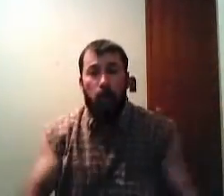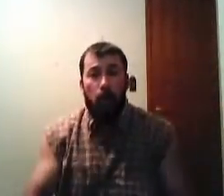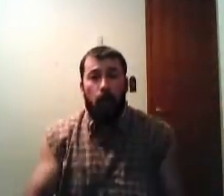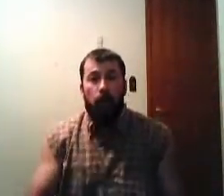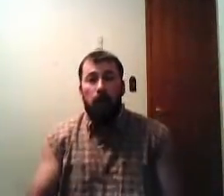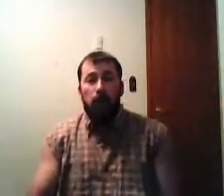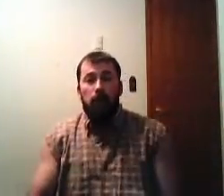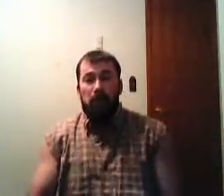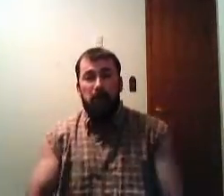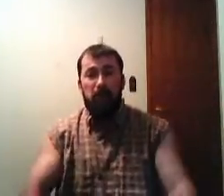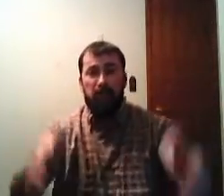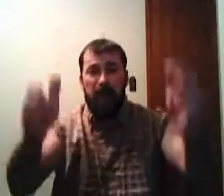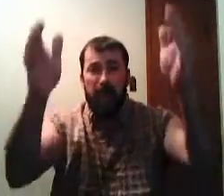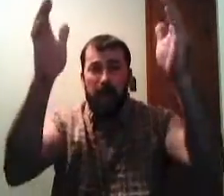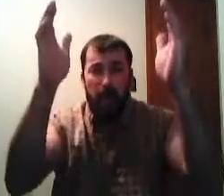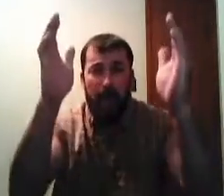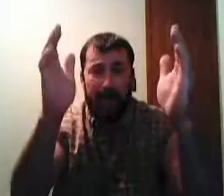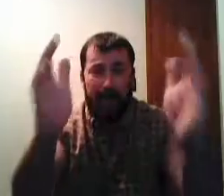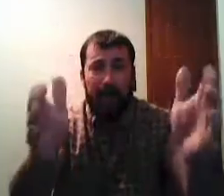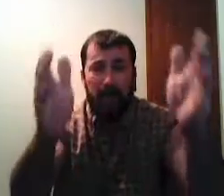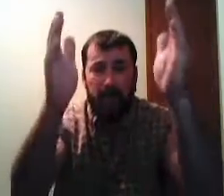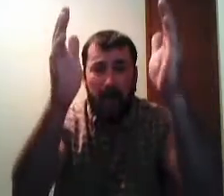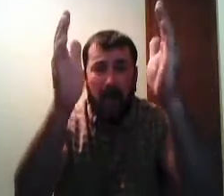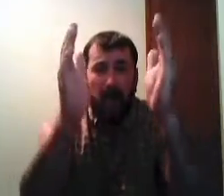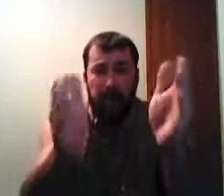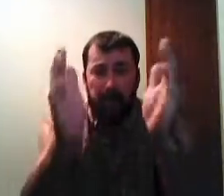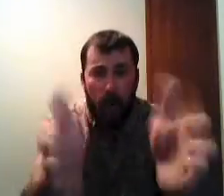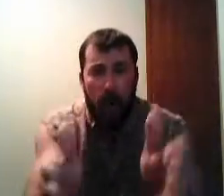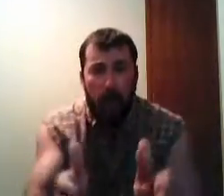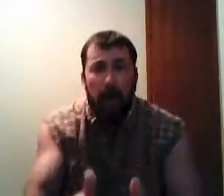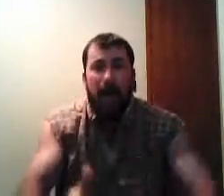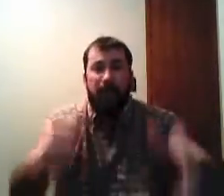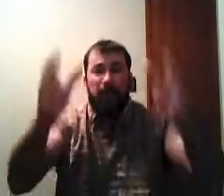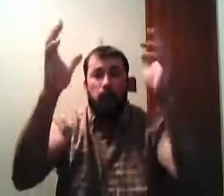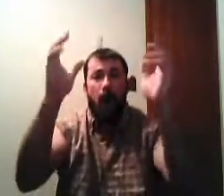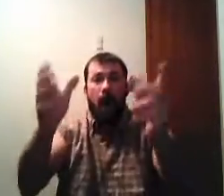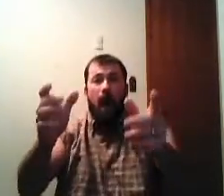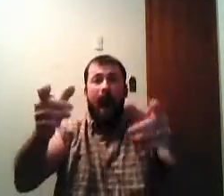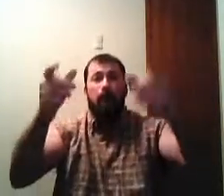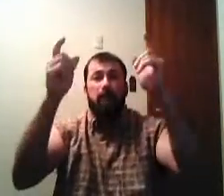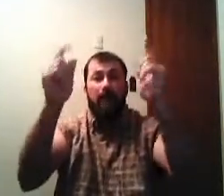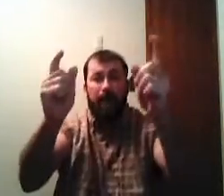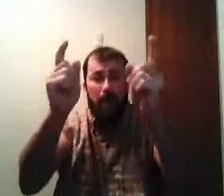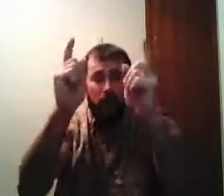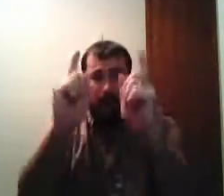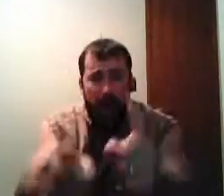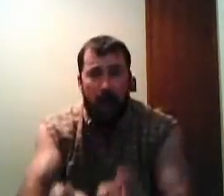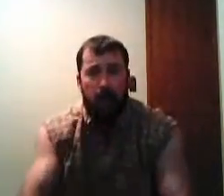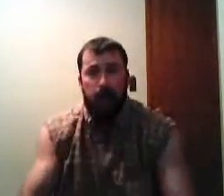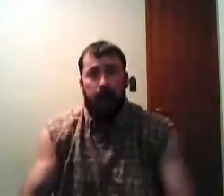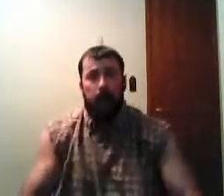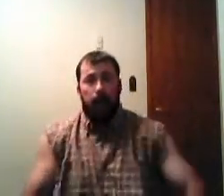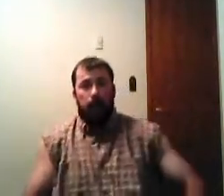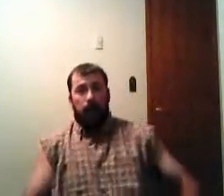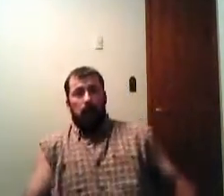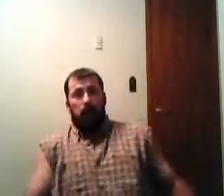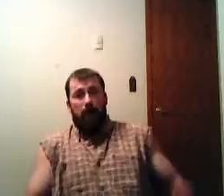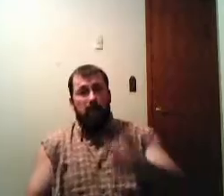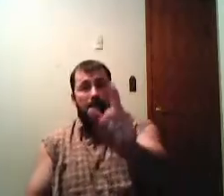world Jesus said my kingdom is not of this world if it were I would take it over now oh he's coming